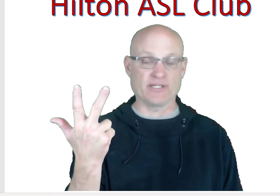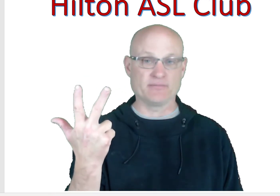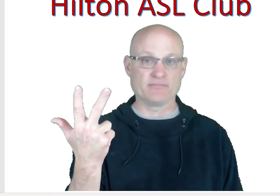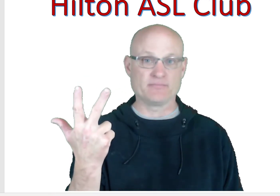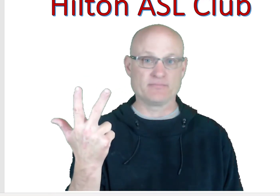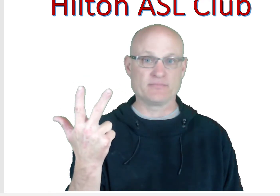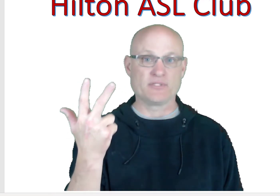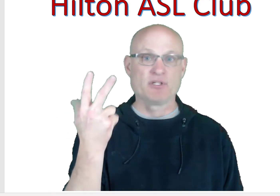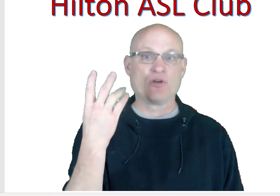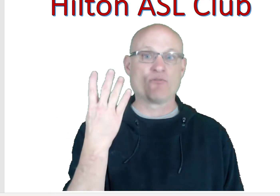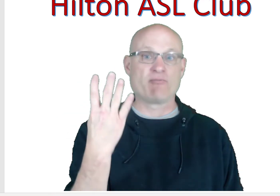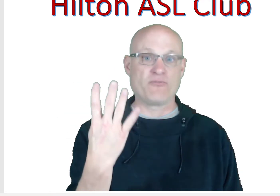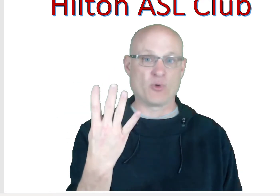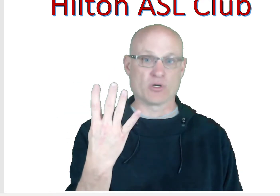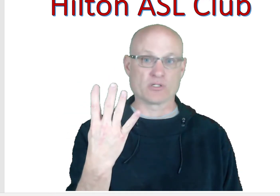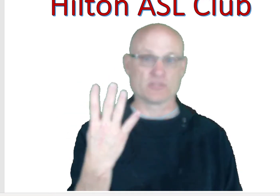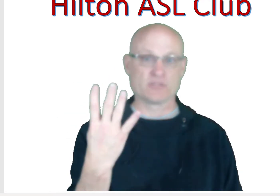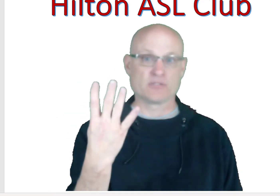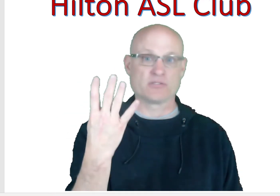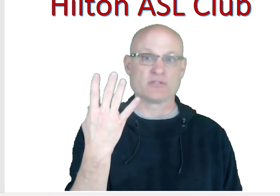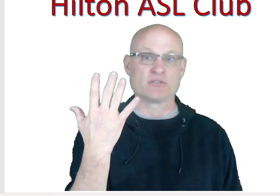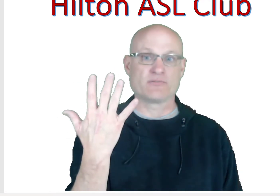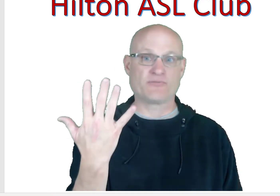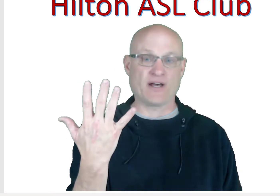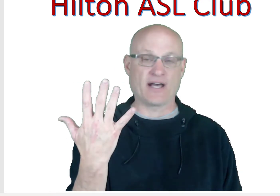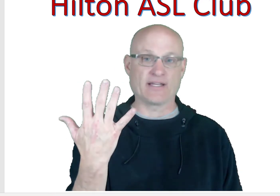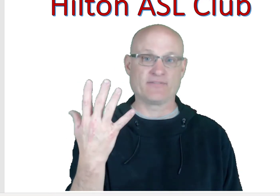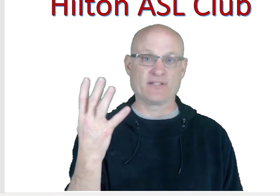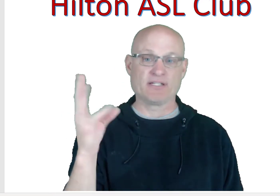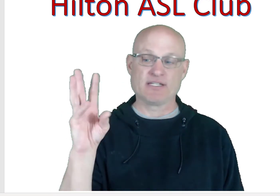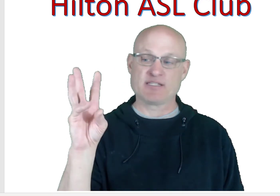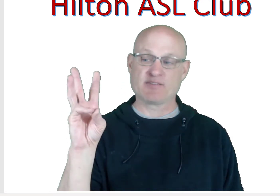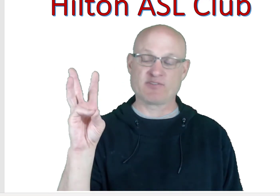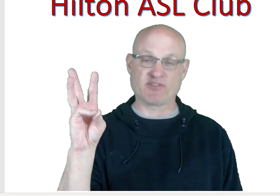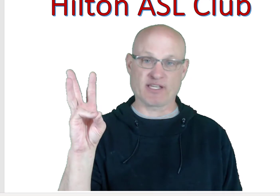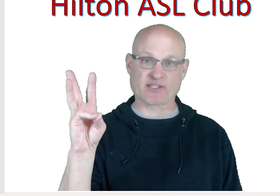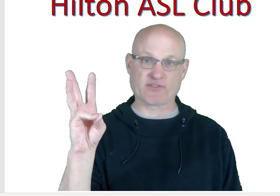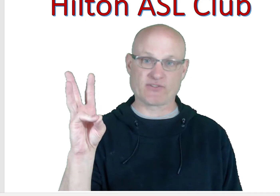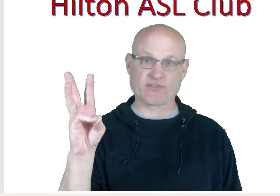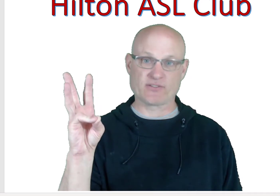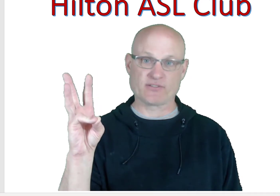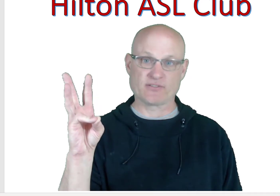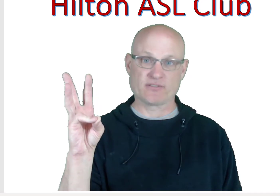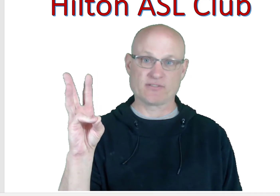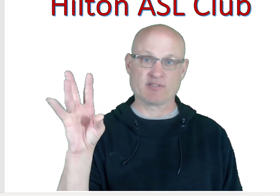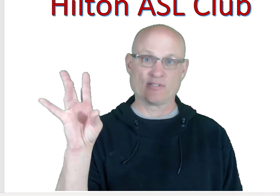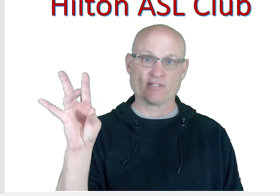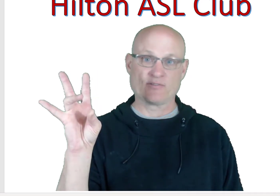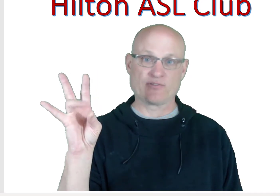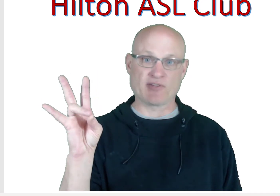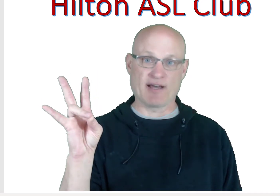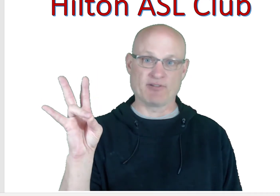4, 5, 6, 7,